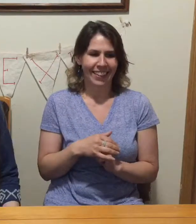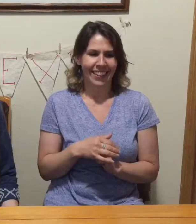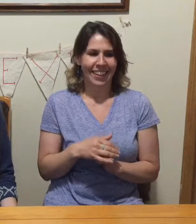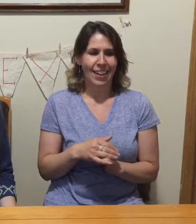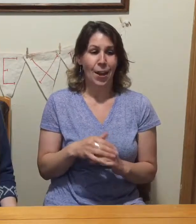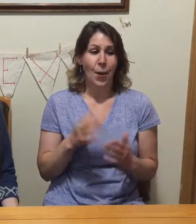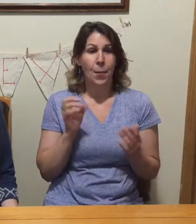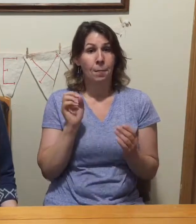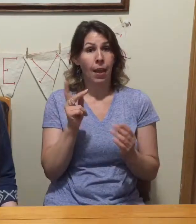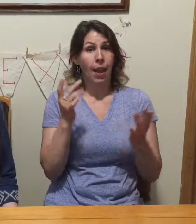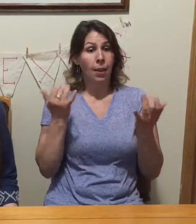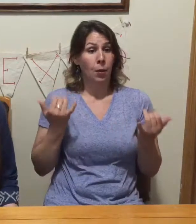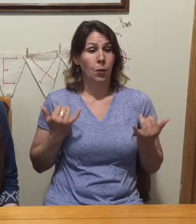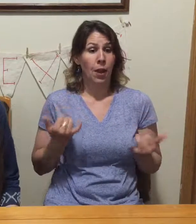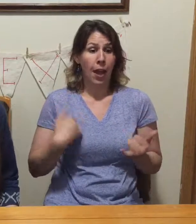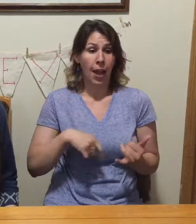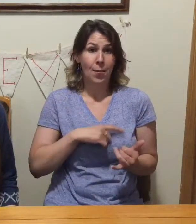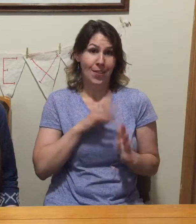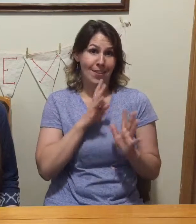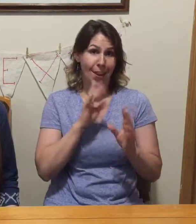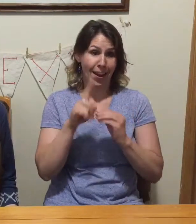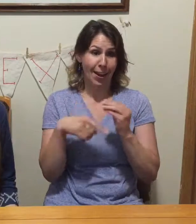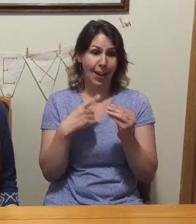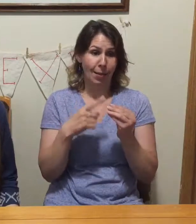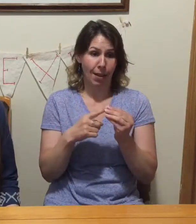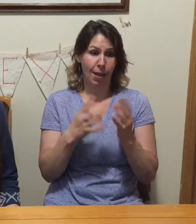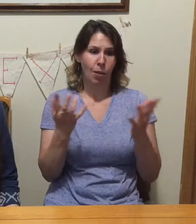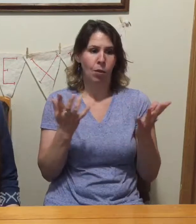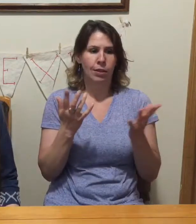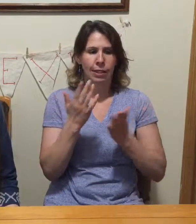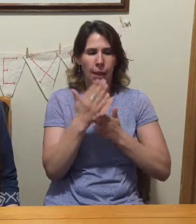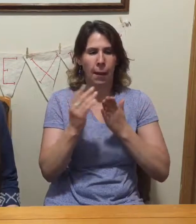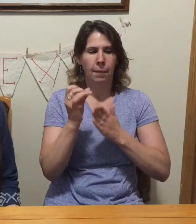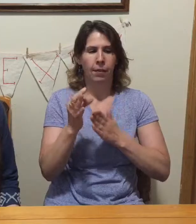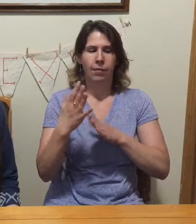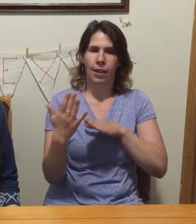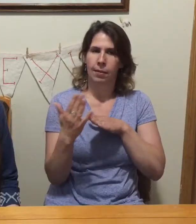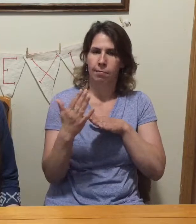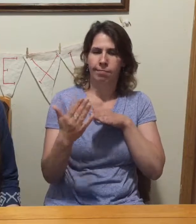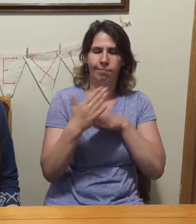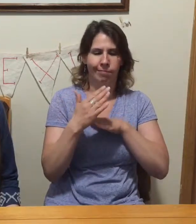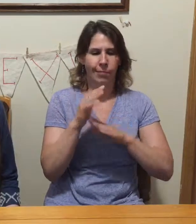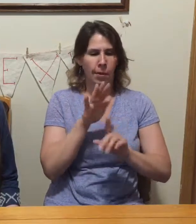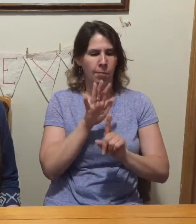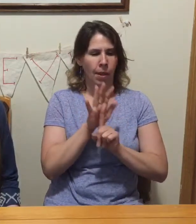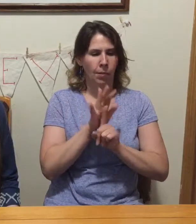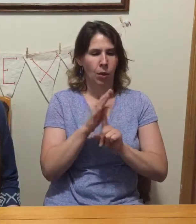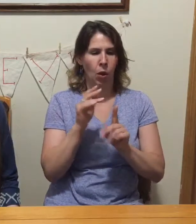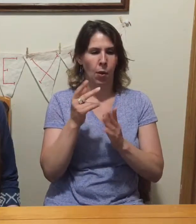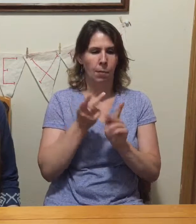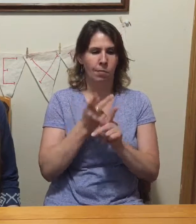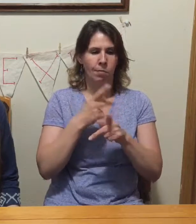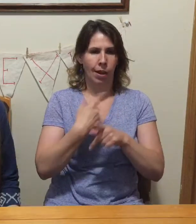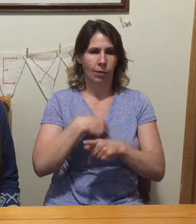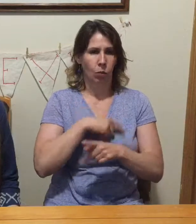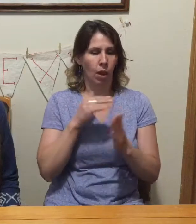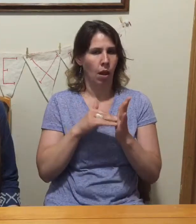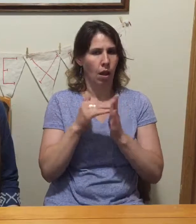Okay, today we are going to talk about some of the main products we often recommend when people